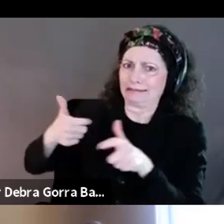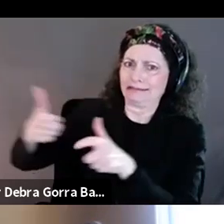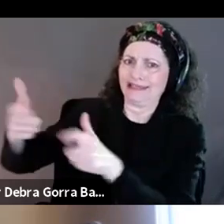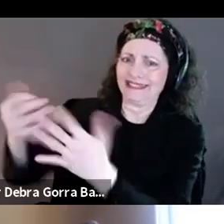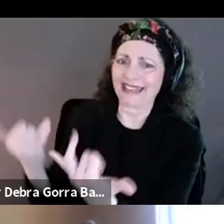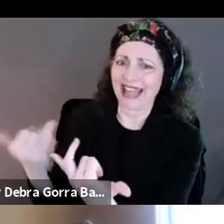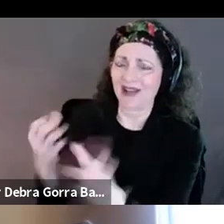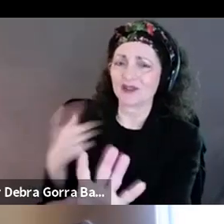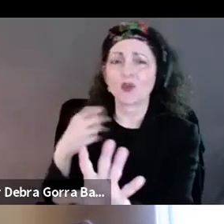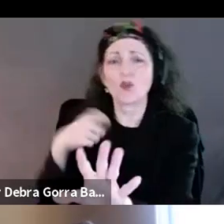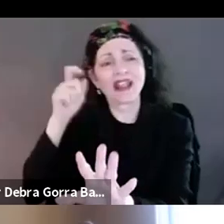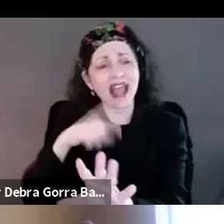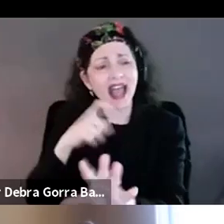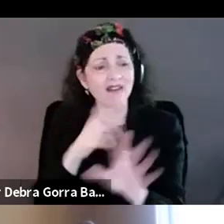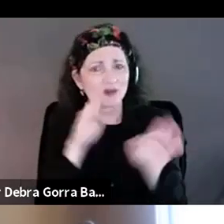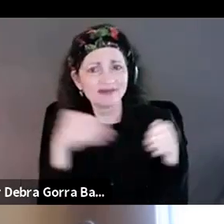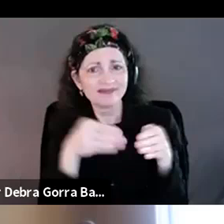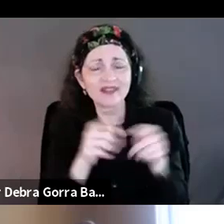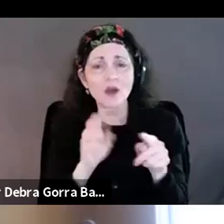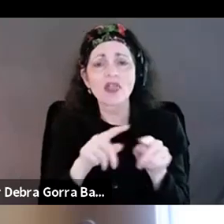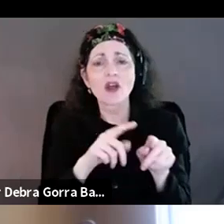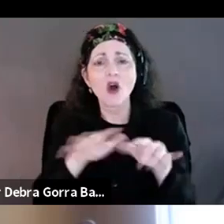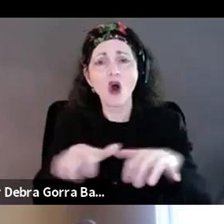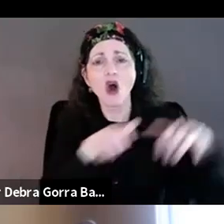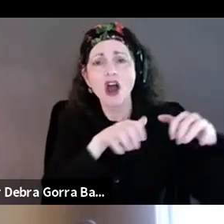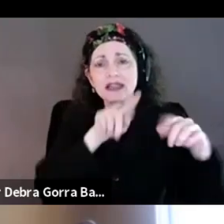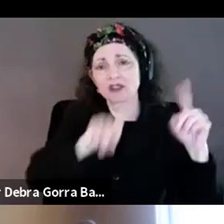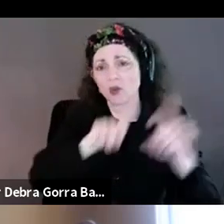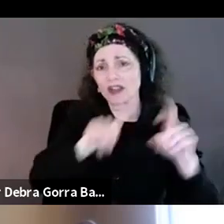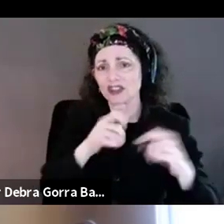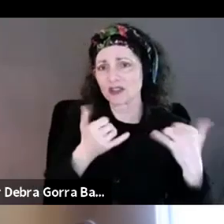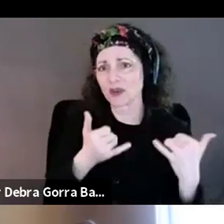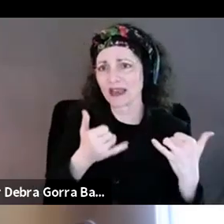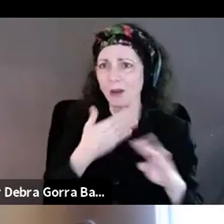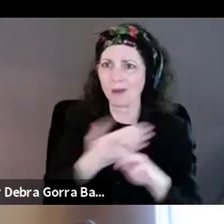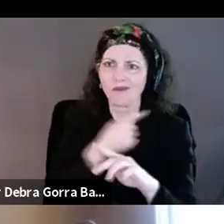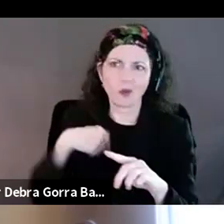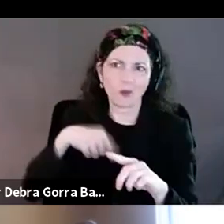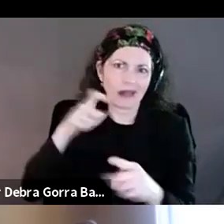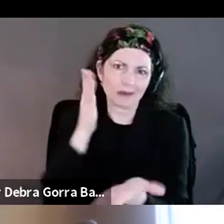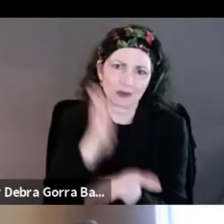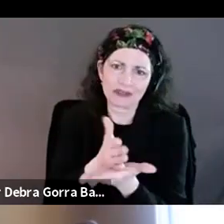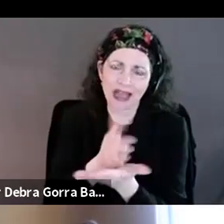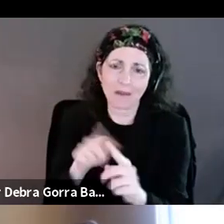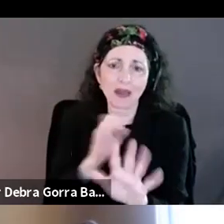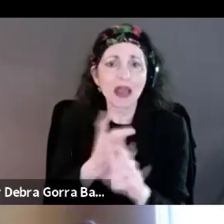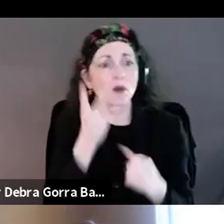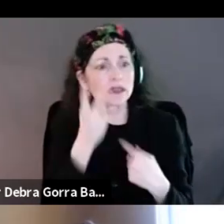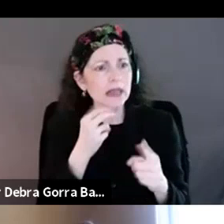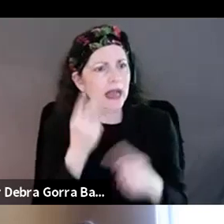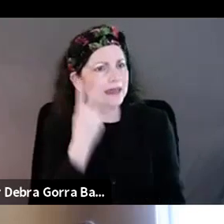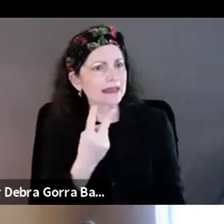questions, as many as we can before we have to sign out. But let me see. I see Sylvia asks,